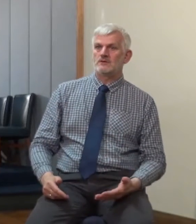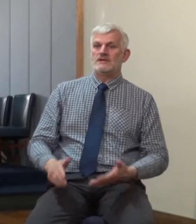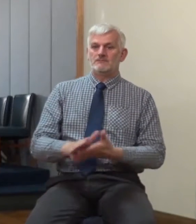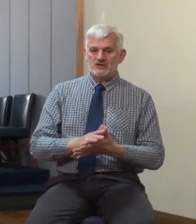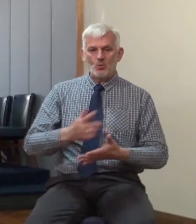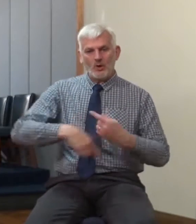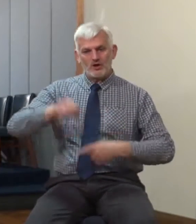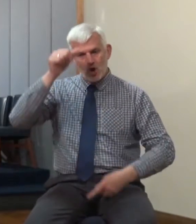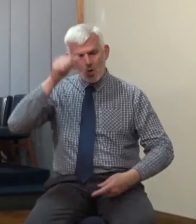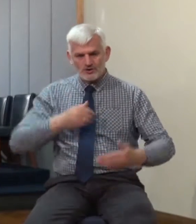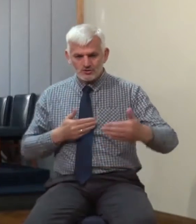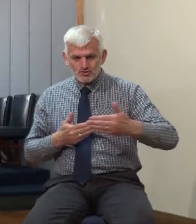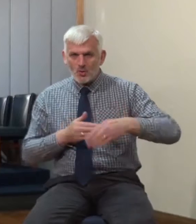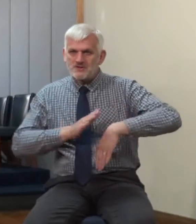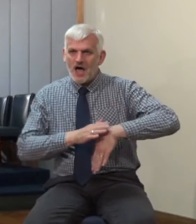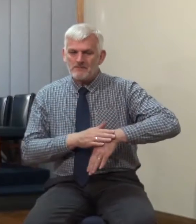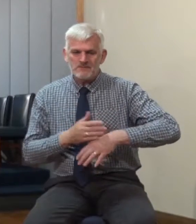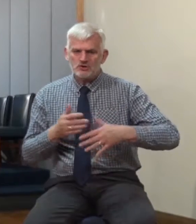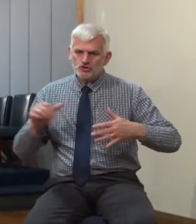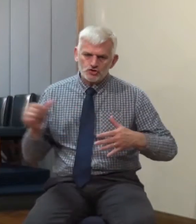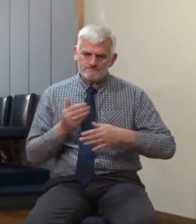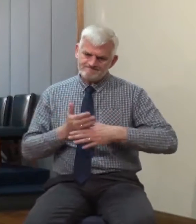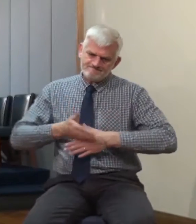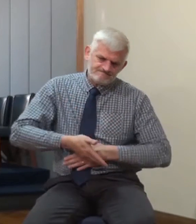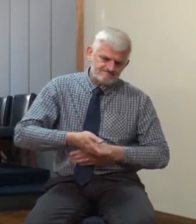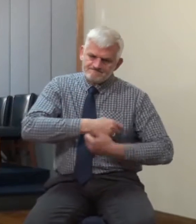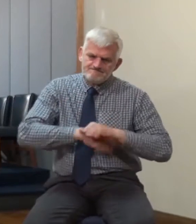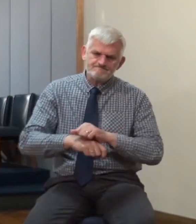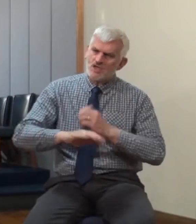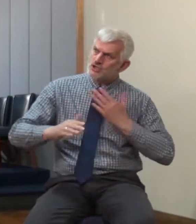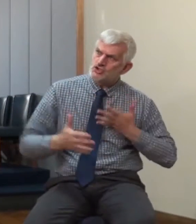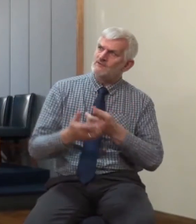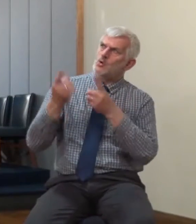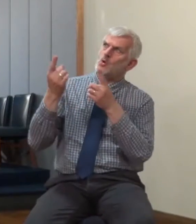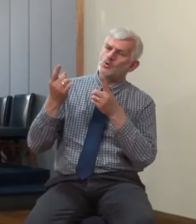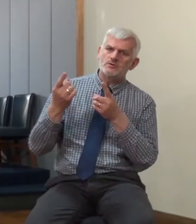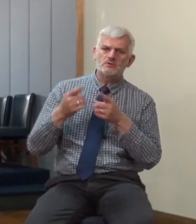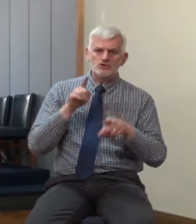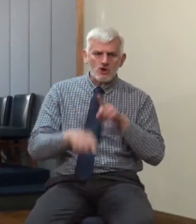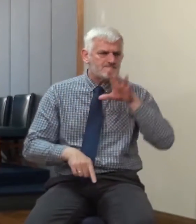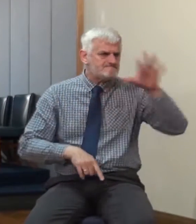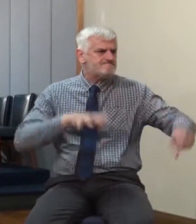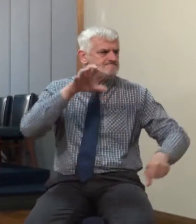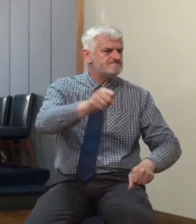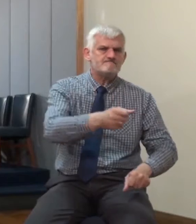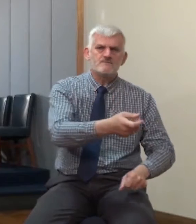Him, and to take that privileged part in the calling of God's inheritance before Christ shall come